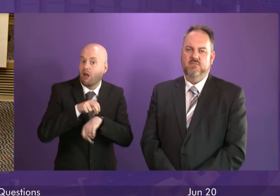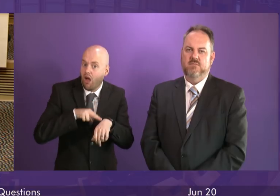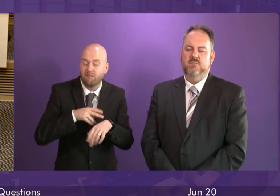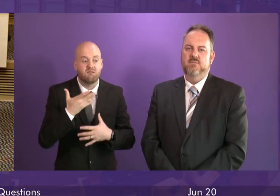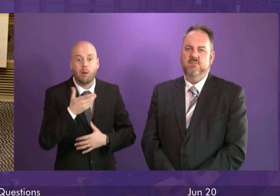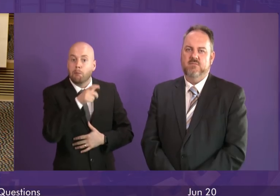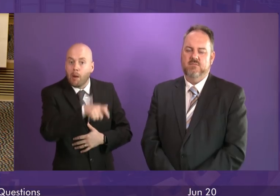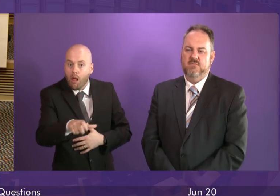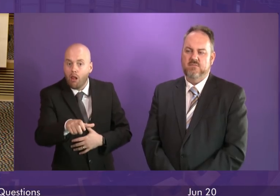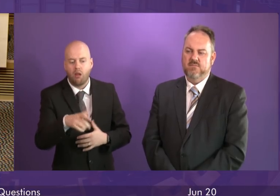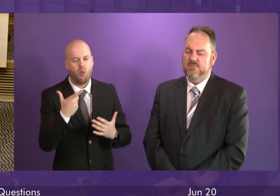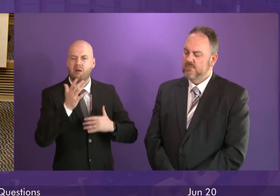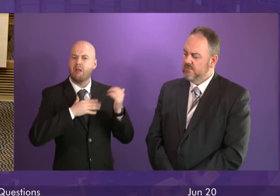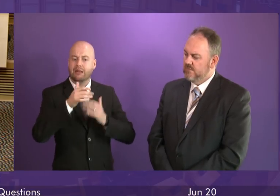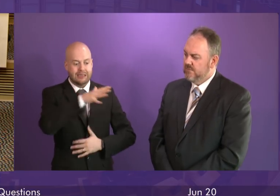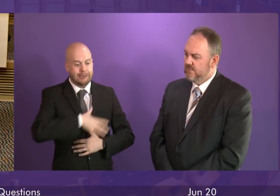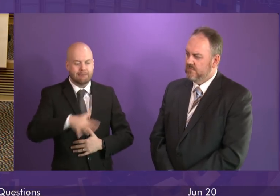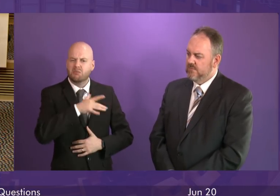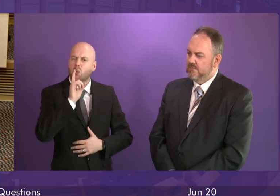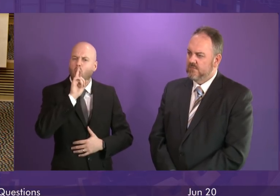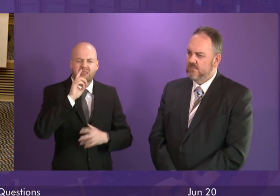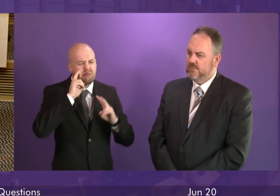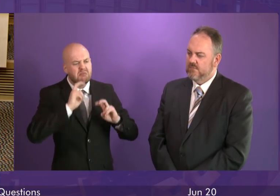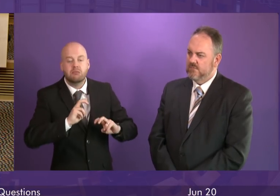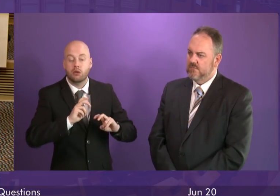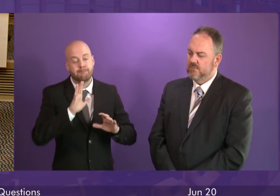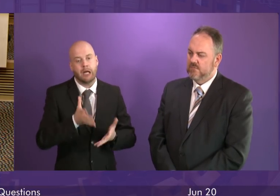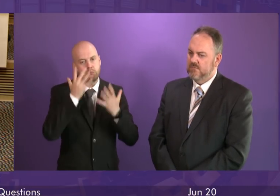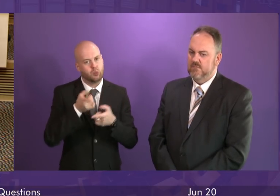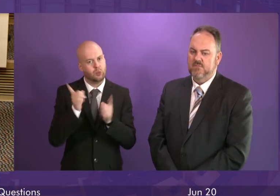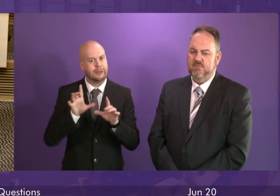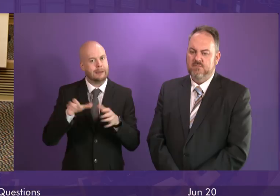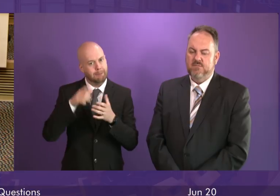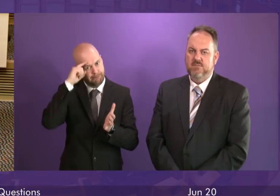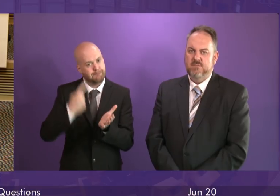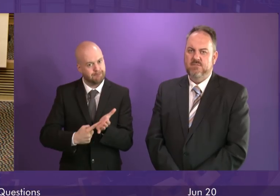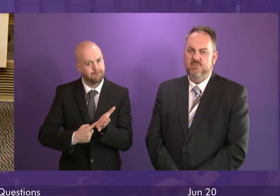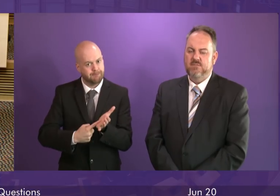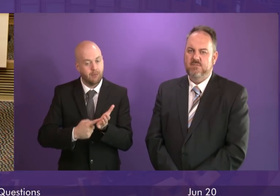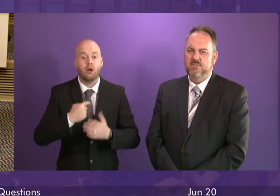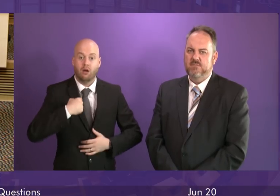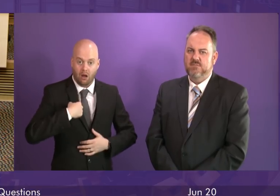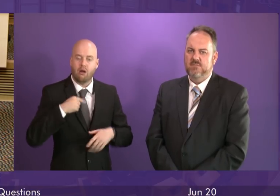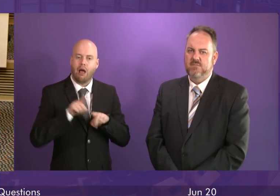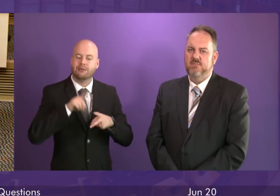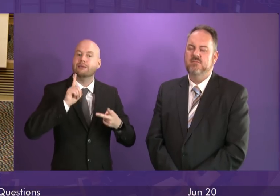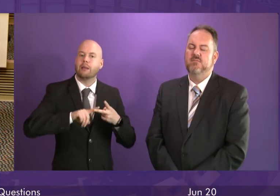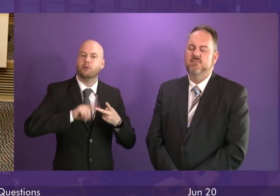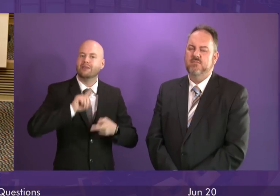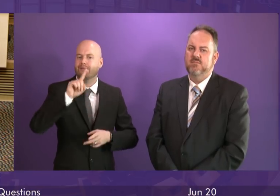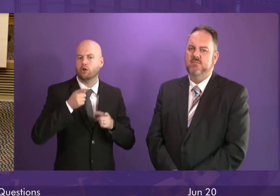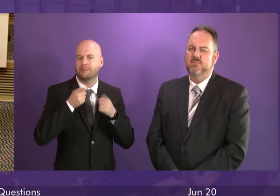and anything that the review team considers as necessary should happen and I and the Deputy First Minister have been very clear about that.